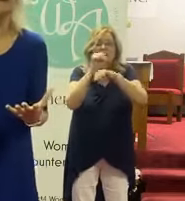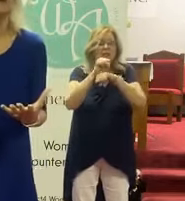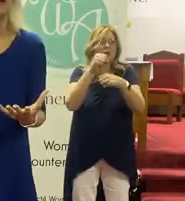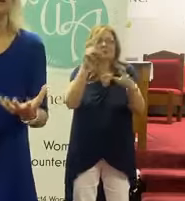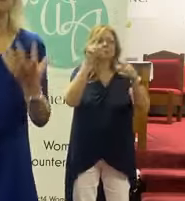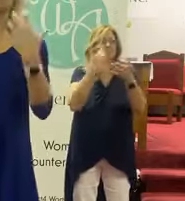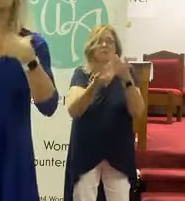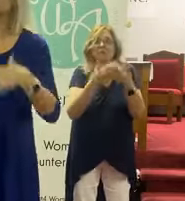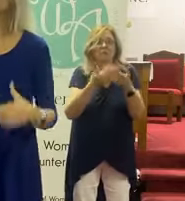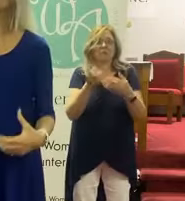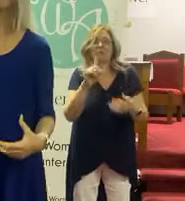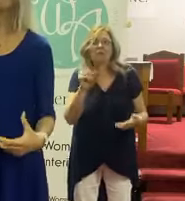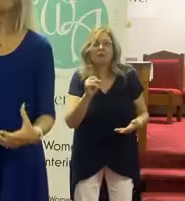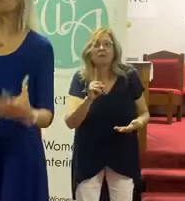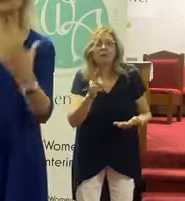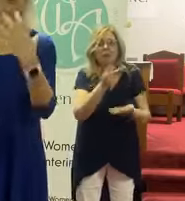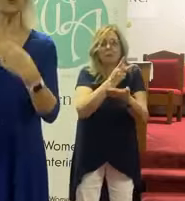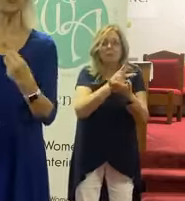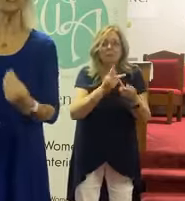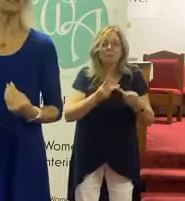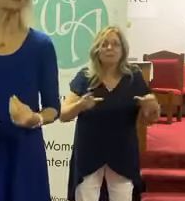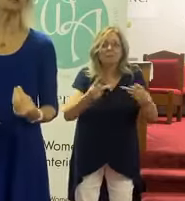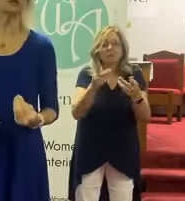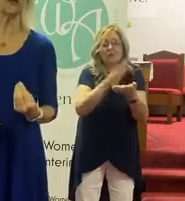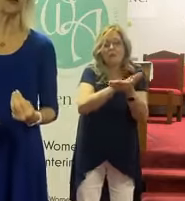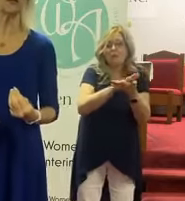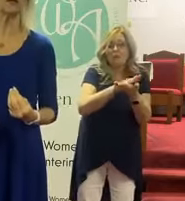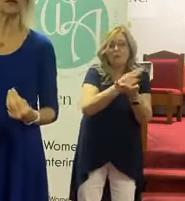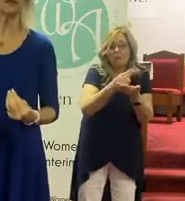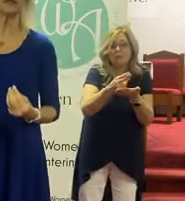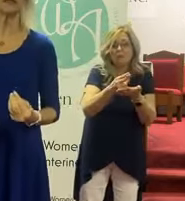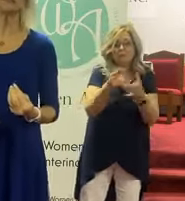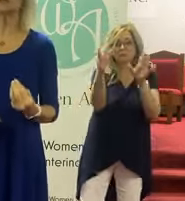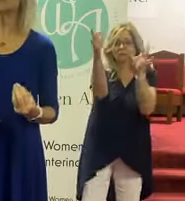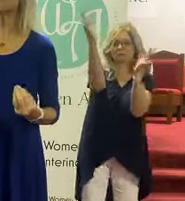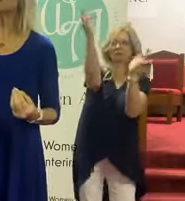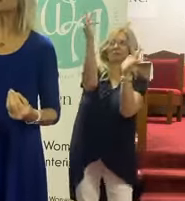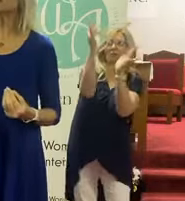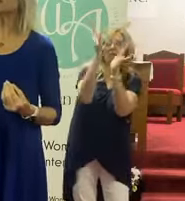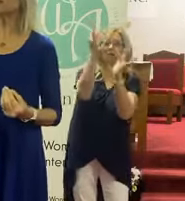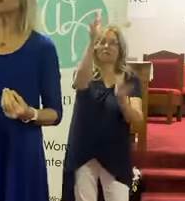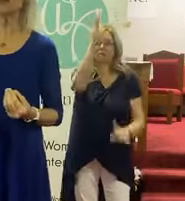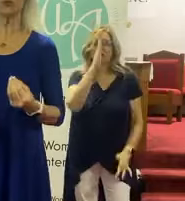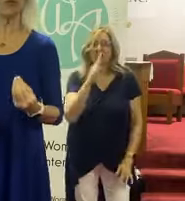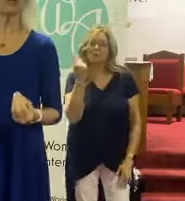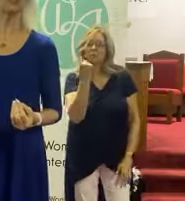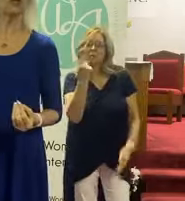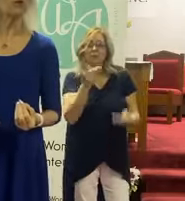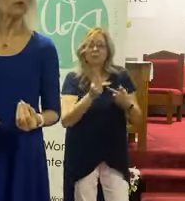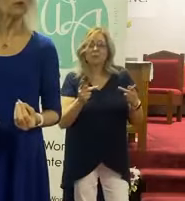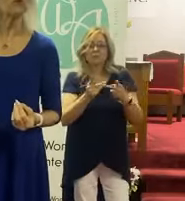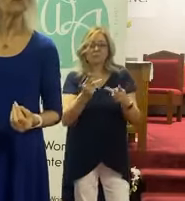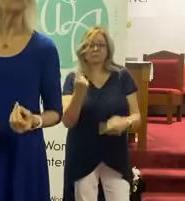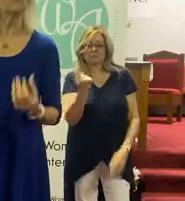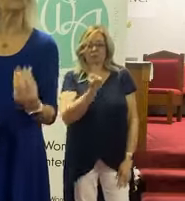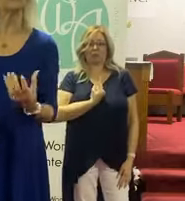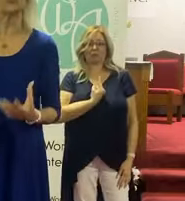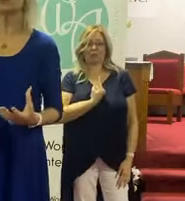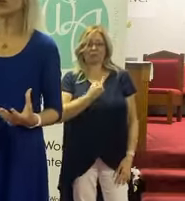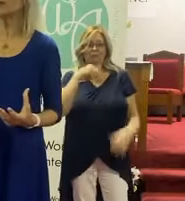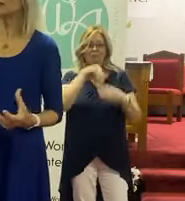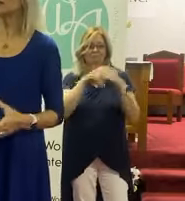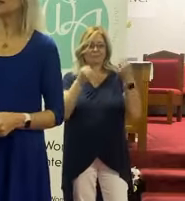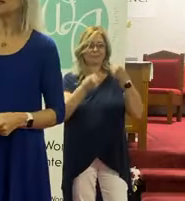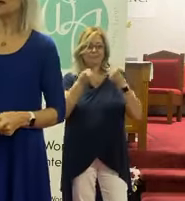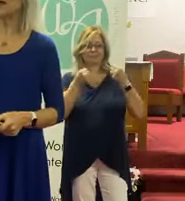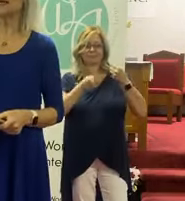car. Amen. A place of holiness. A place where you connect with God. Some of us, that's the only place where we're actually alone. You know, when we're in